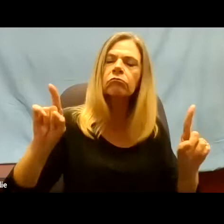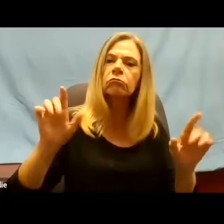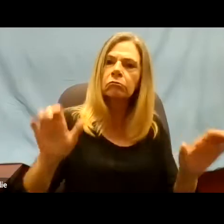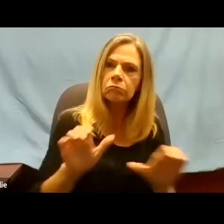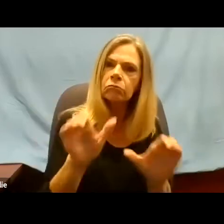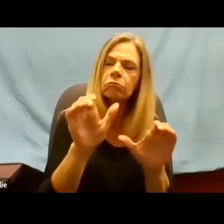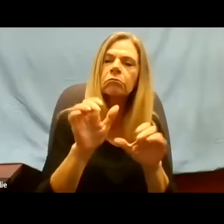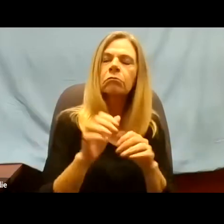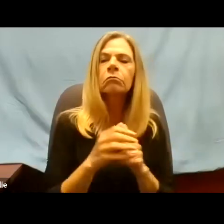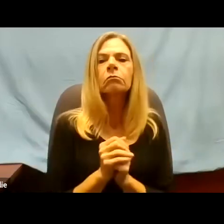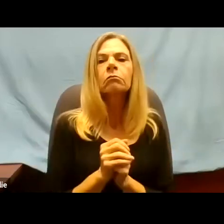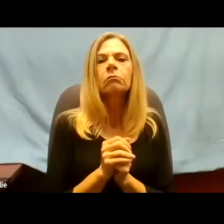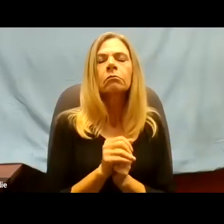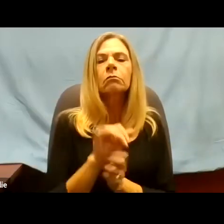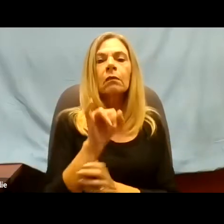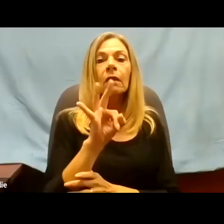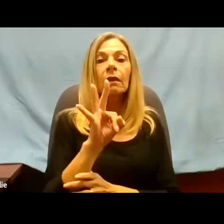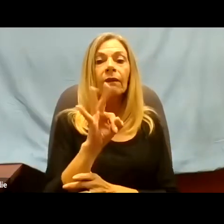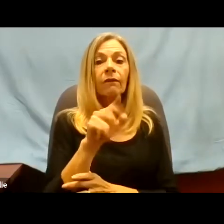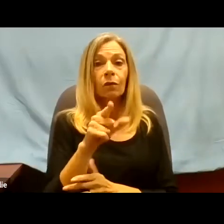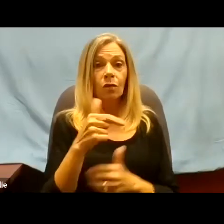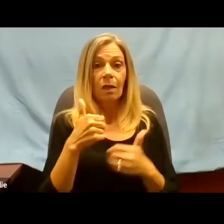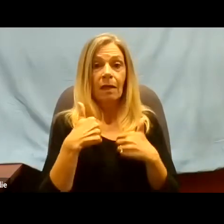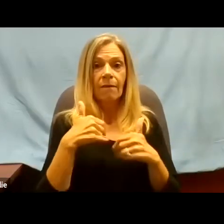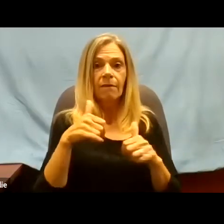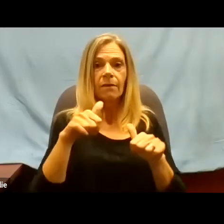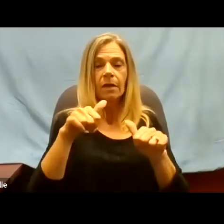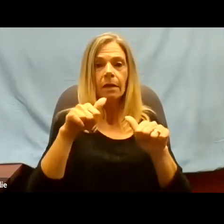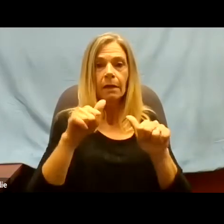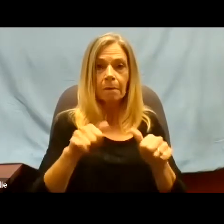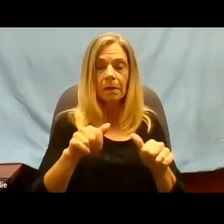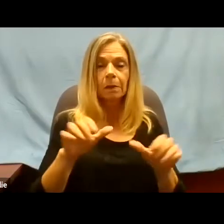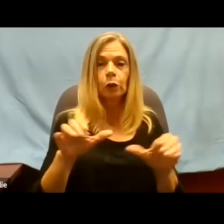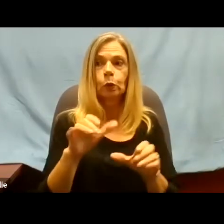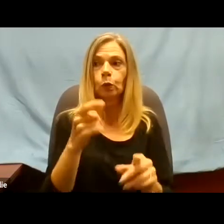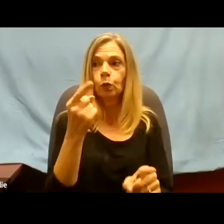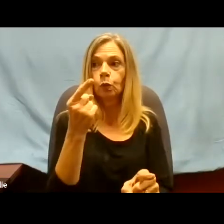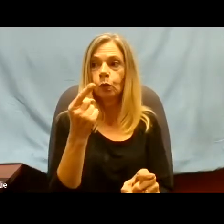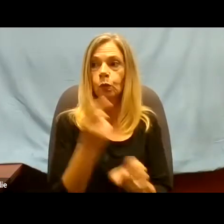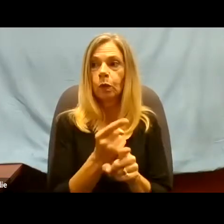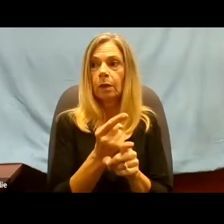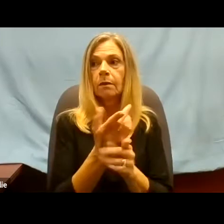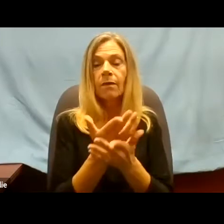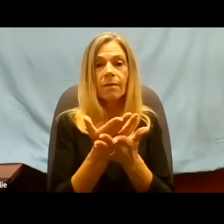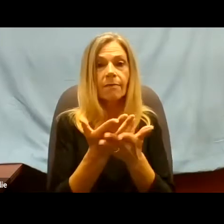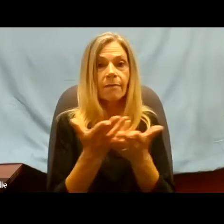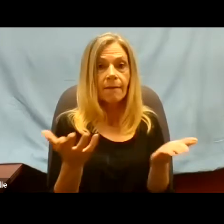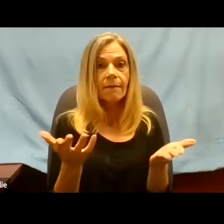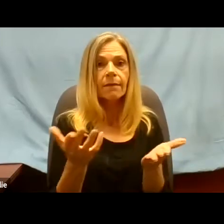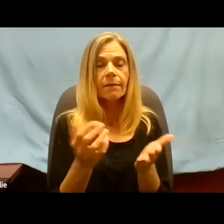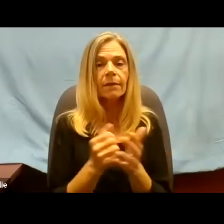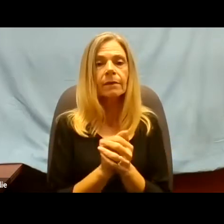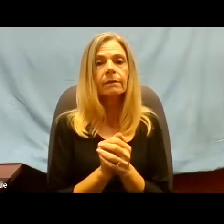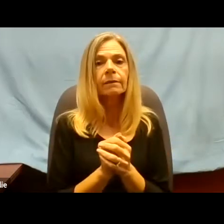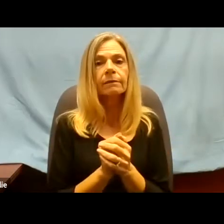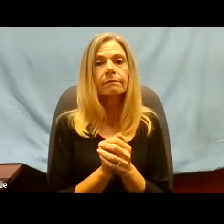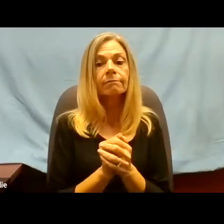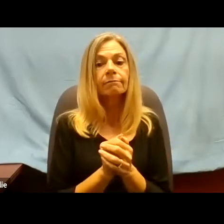you have the ability to do the right thing, he said,